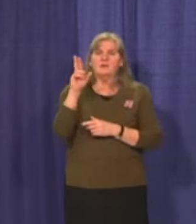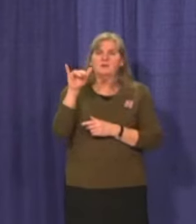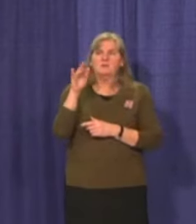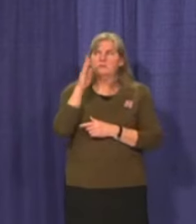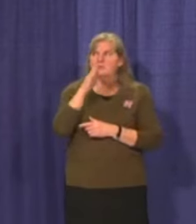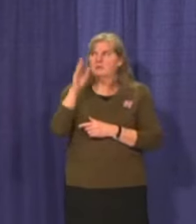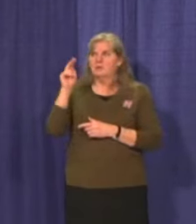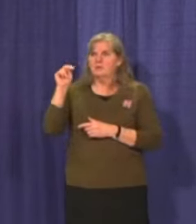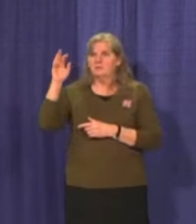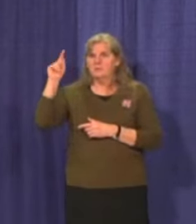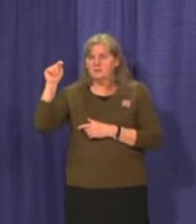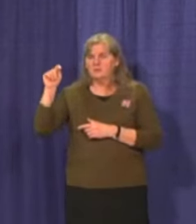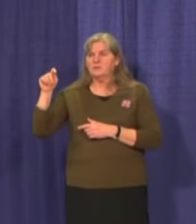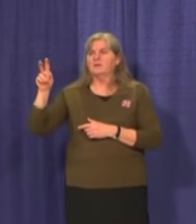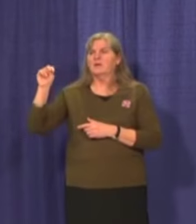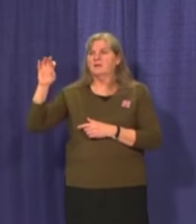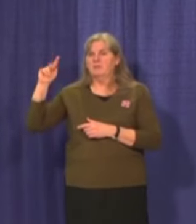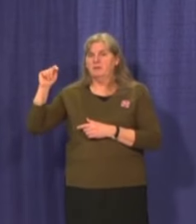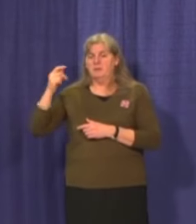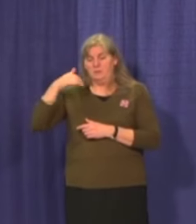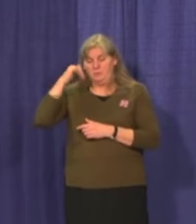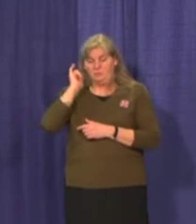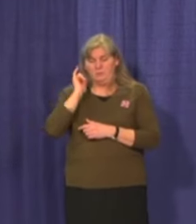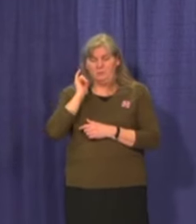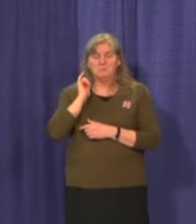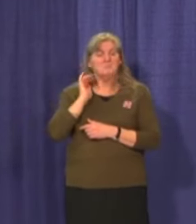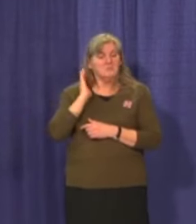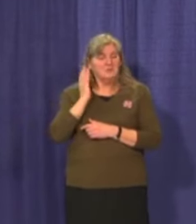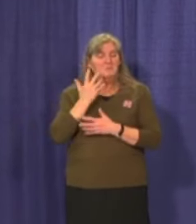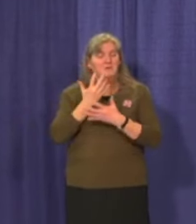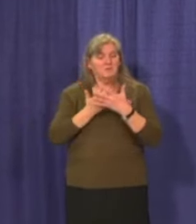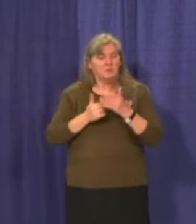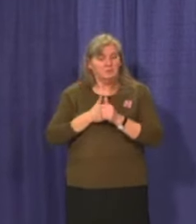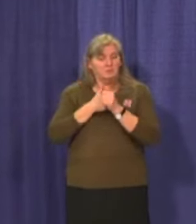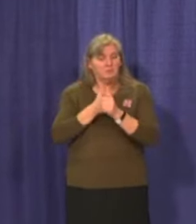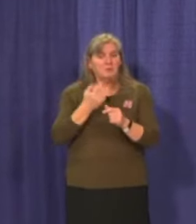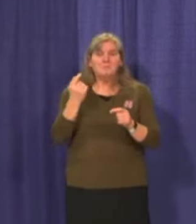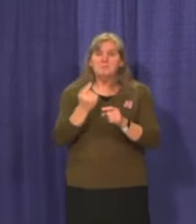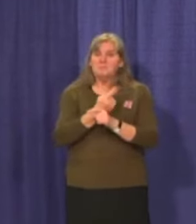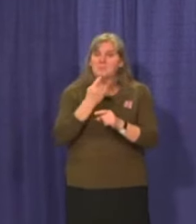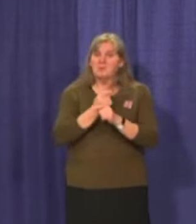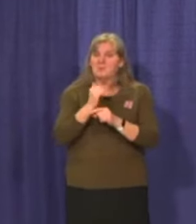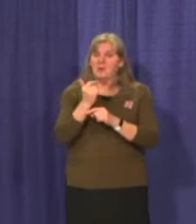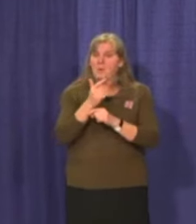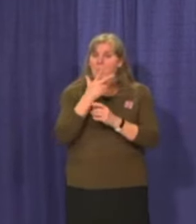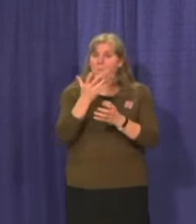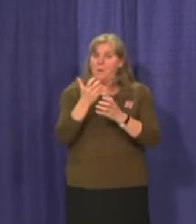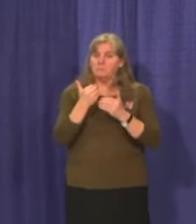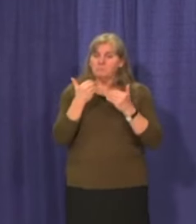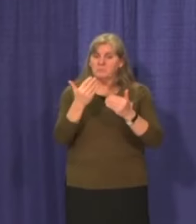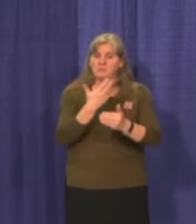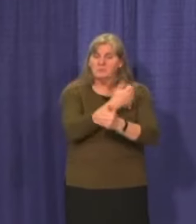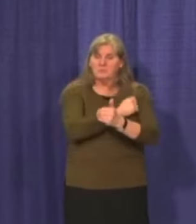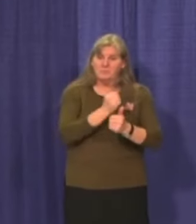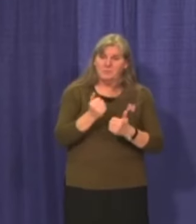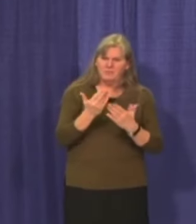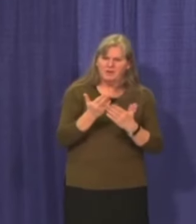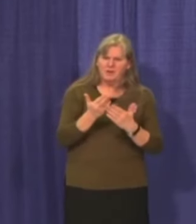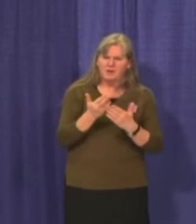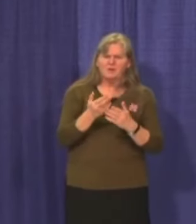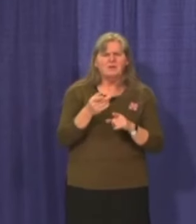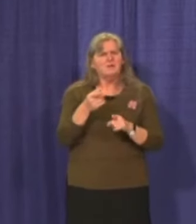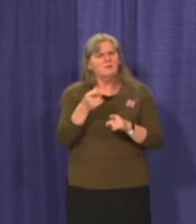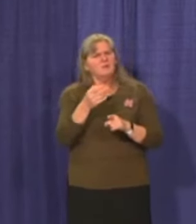on the right timeframe to be able to vaccinate everybody. Uh, do you entertain the idea of going back